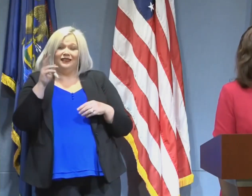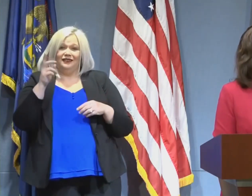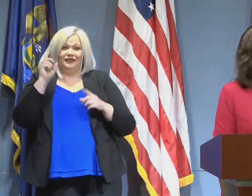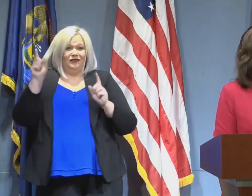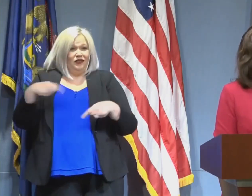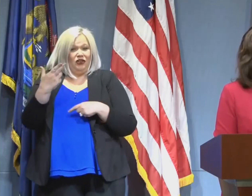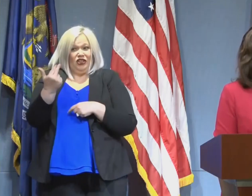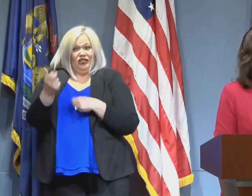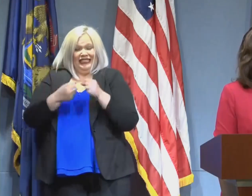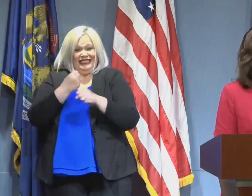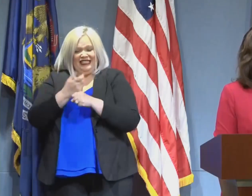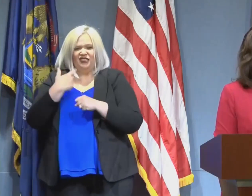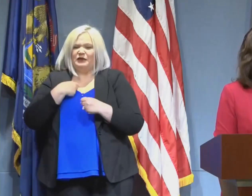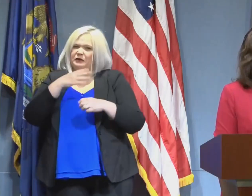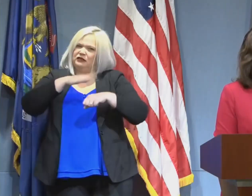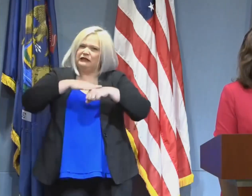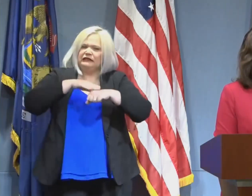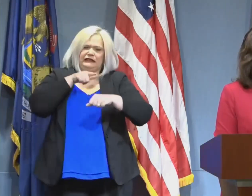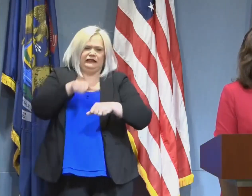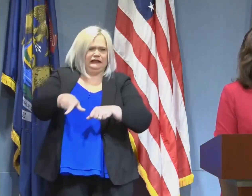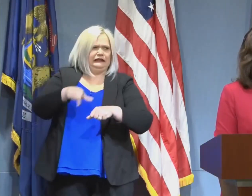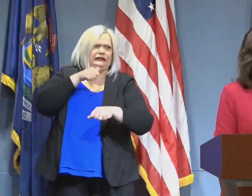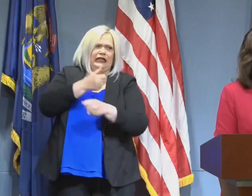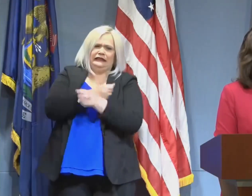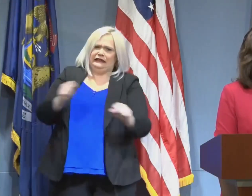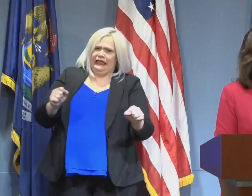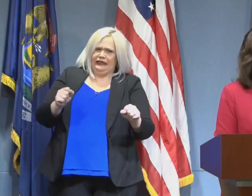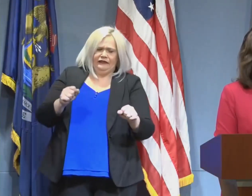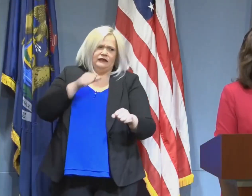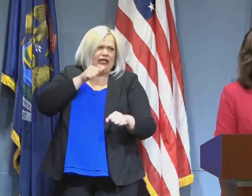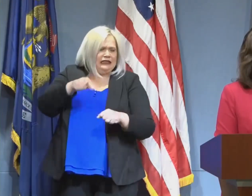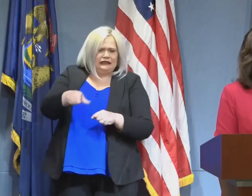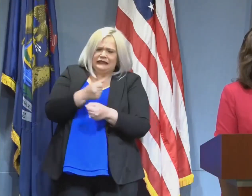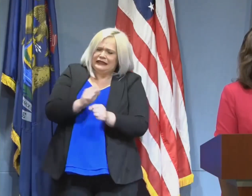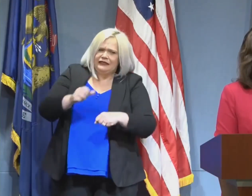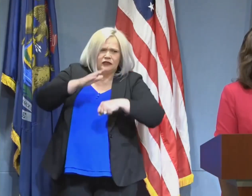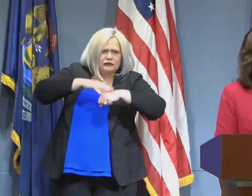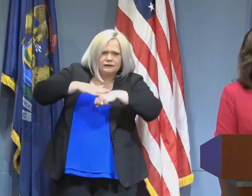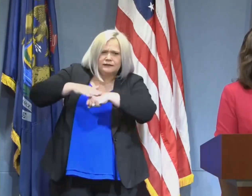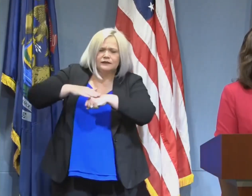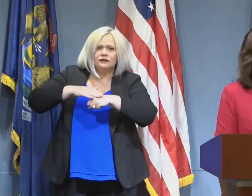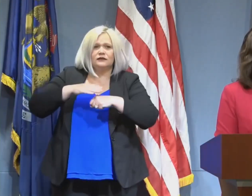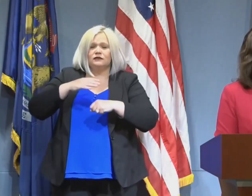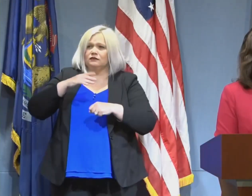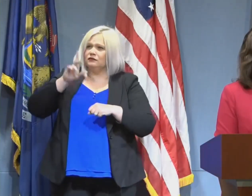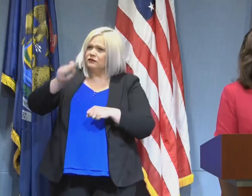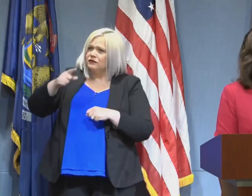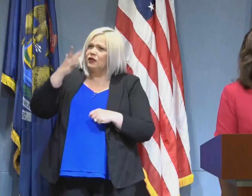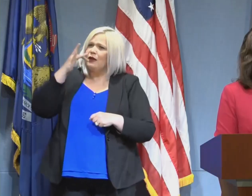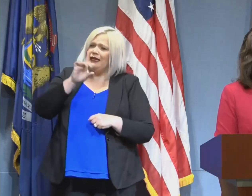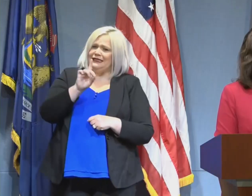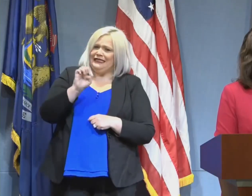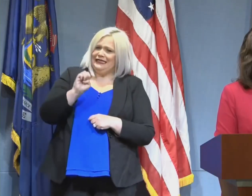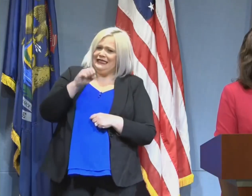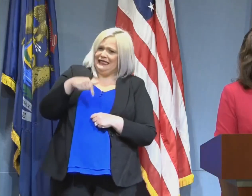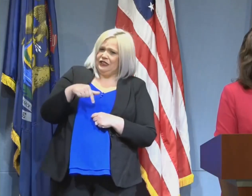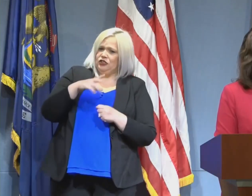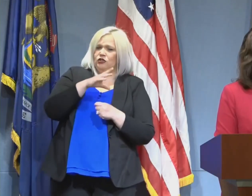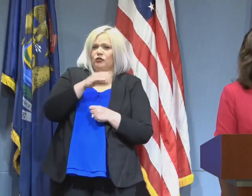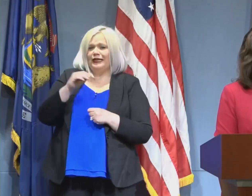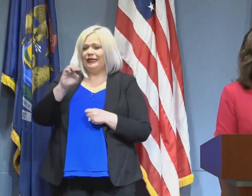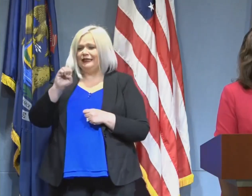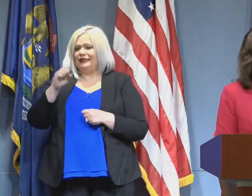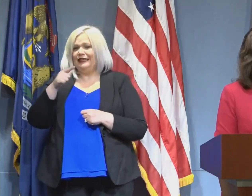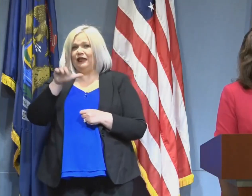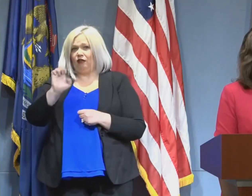Can you talk a little bit about why the state DEQ and then EGLE didn't act immediately to make the Edenville Dam